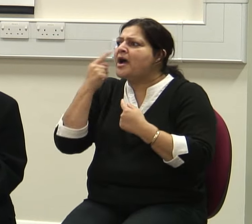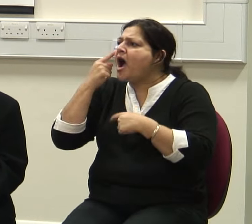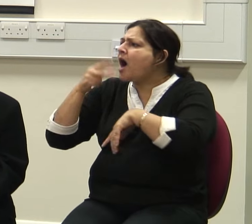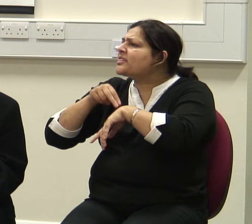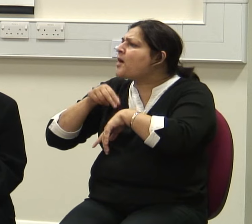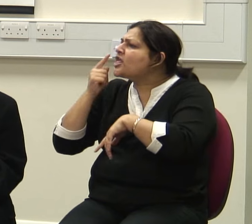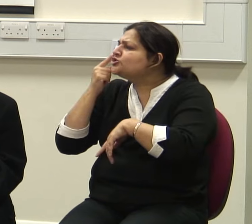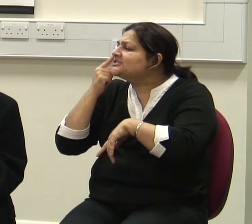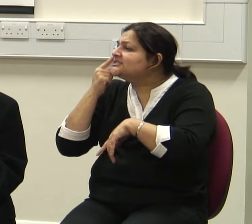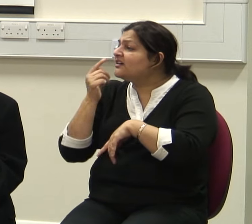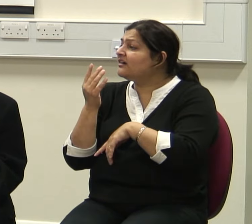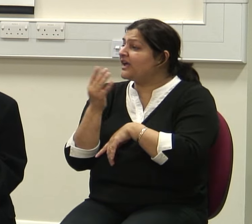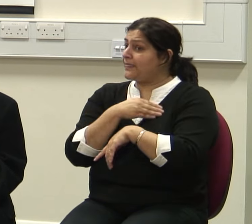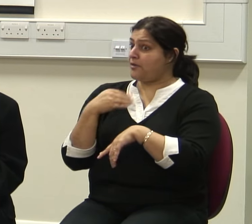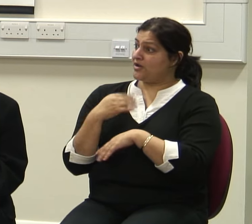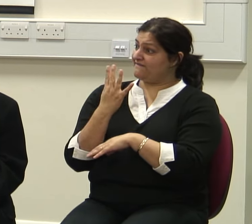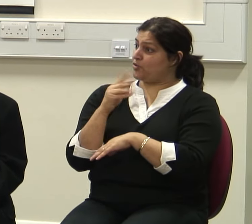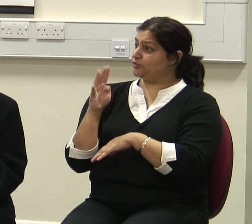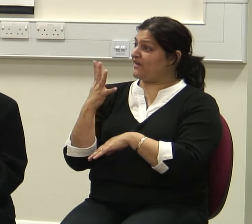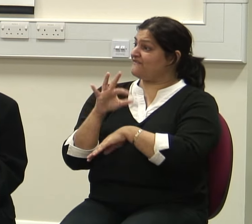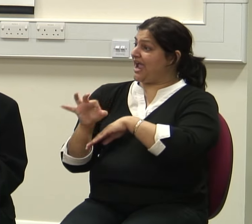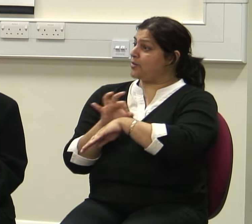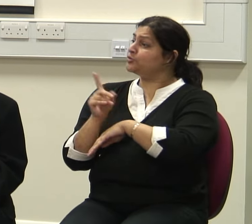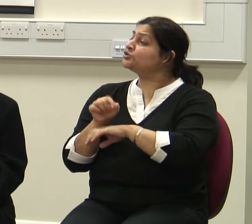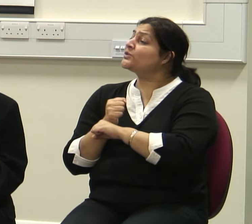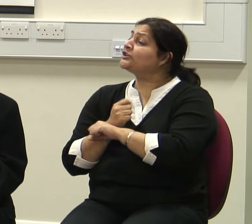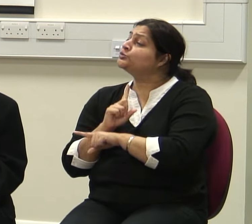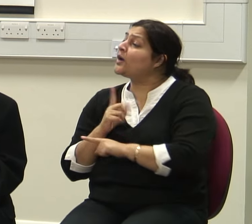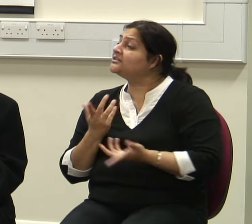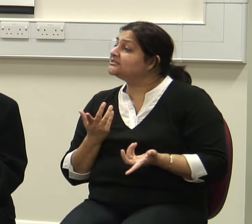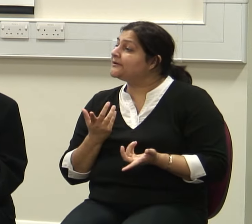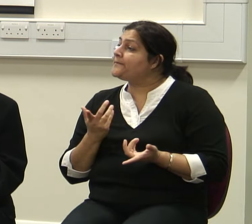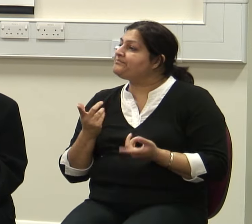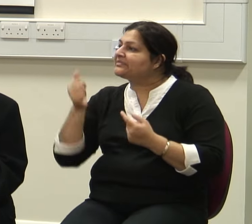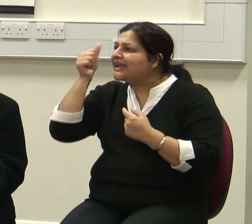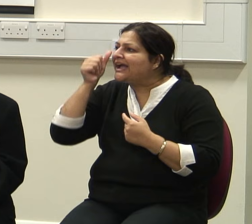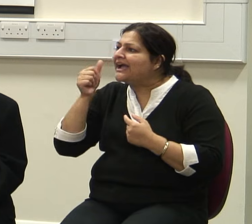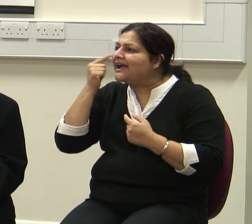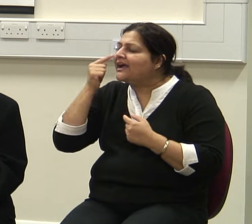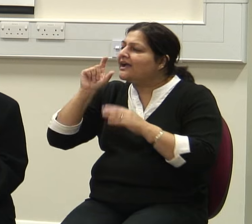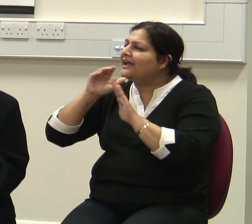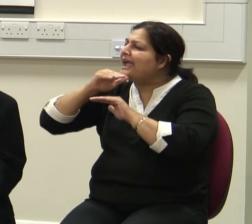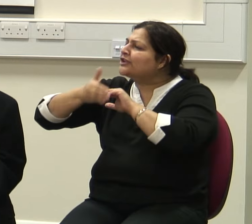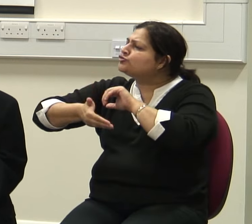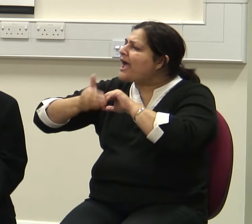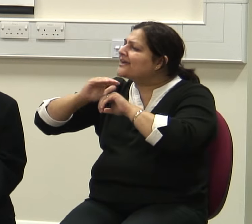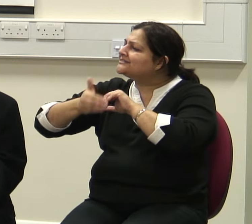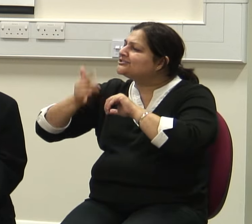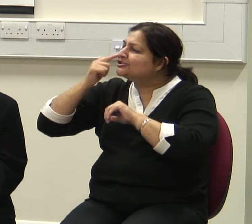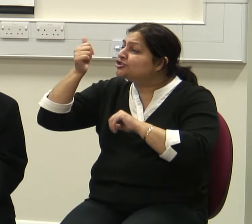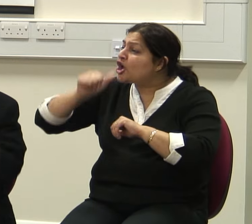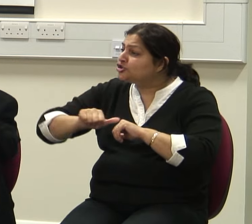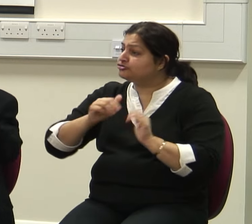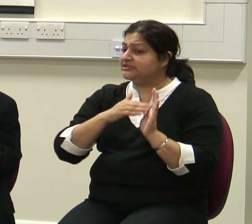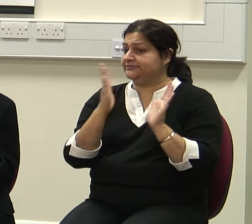for four or five hours in the morning is cataract surgery. And at one o'clock they go play